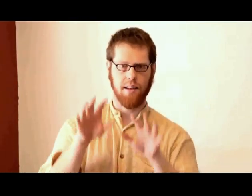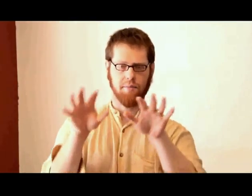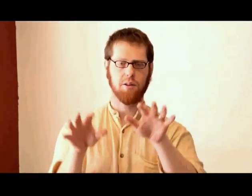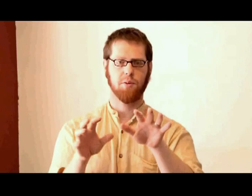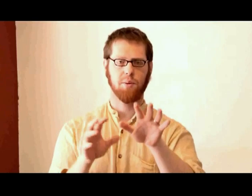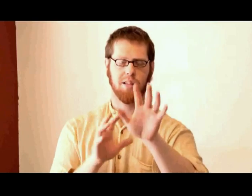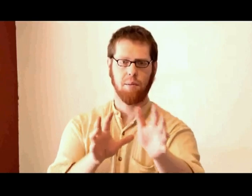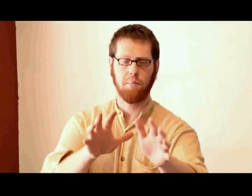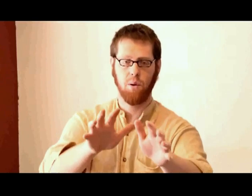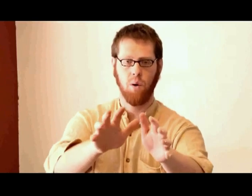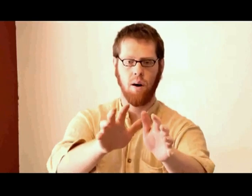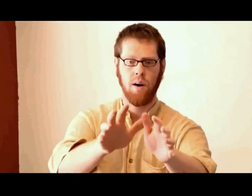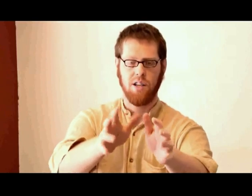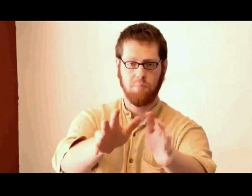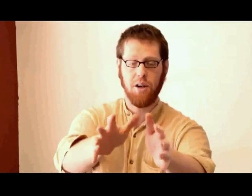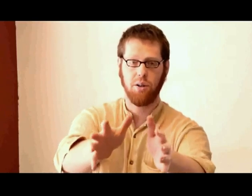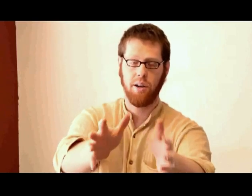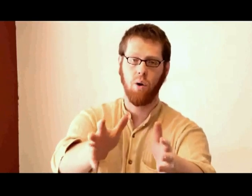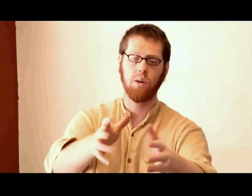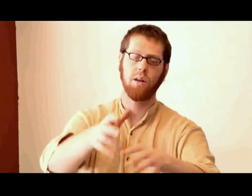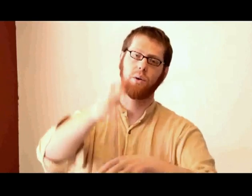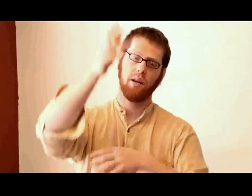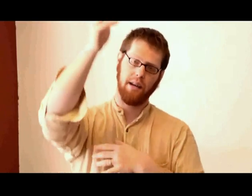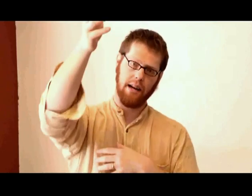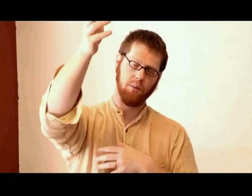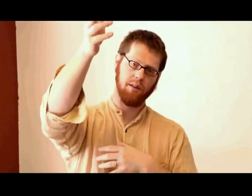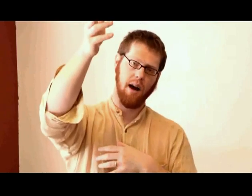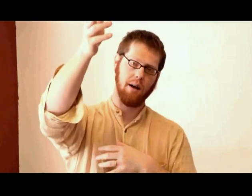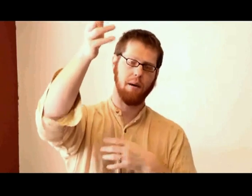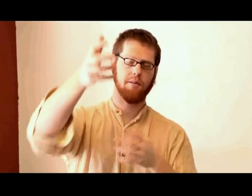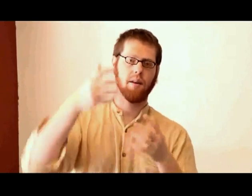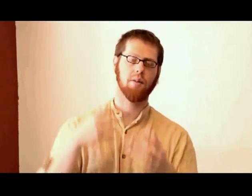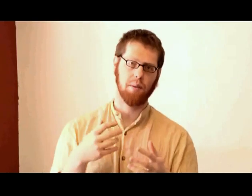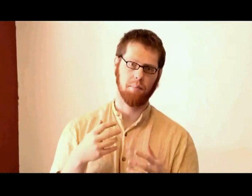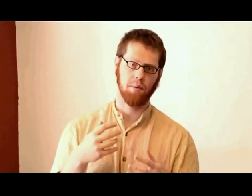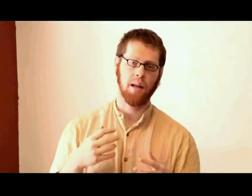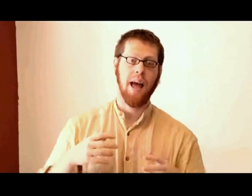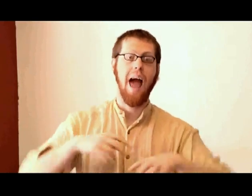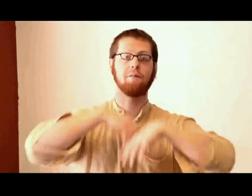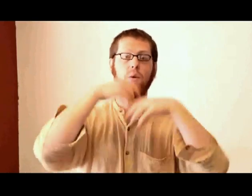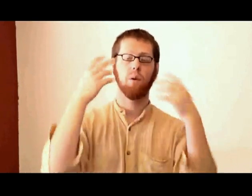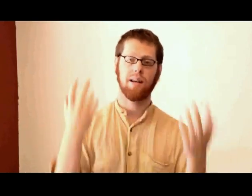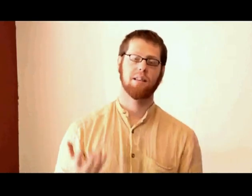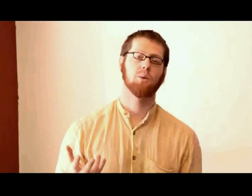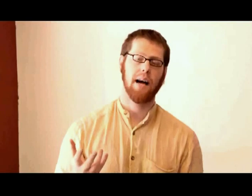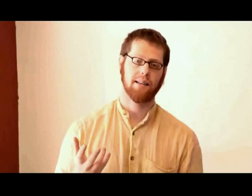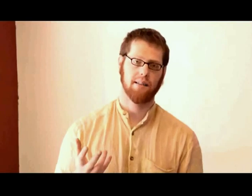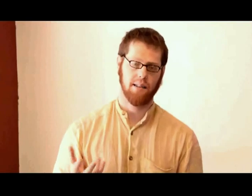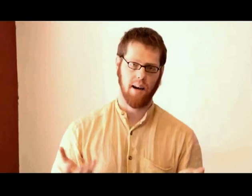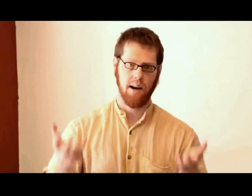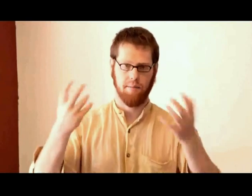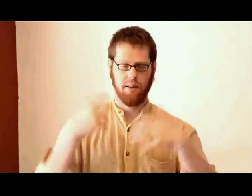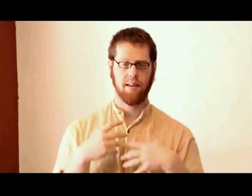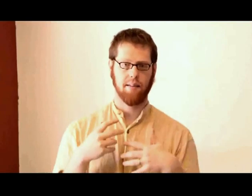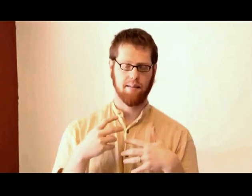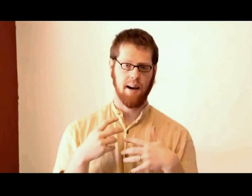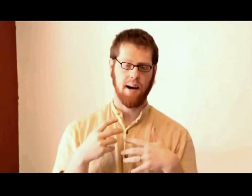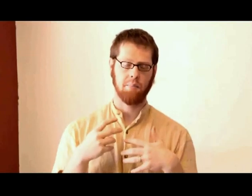a difference between some people who are special and holy who can connect with God better than other people. Everyone has equal access to God if they take the time